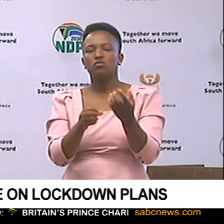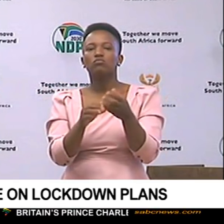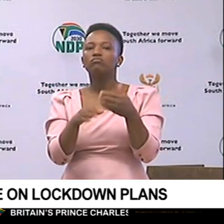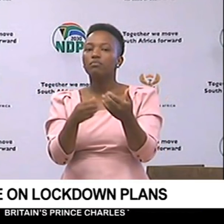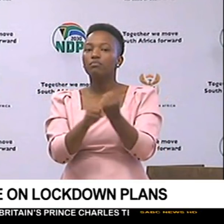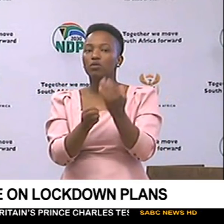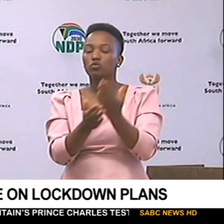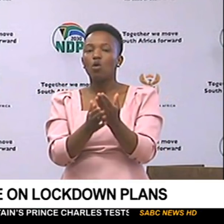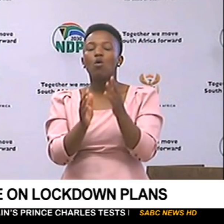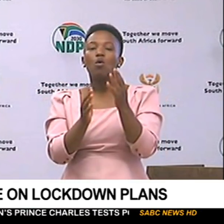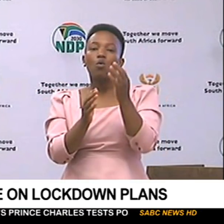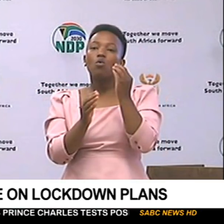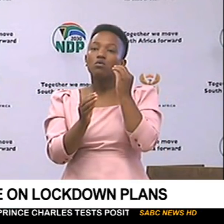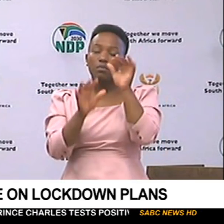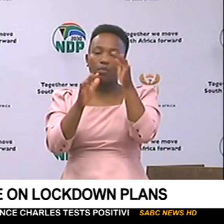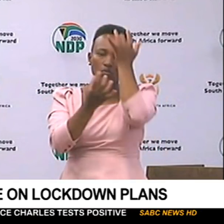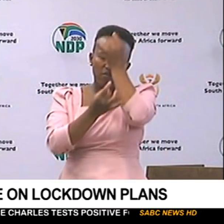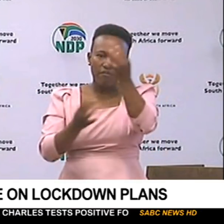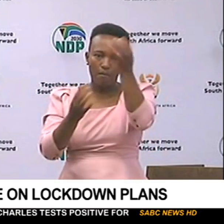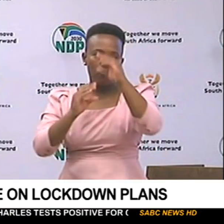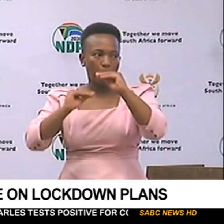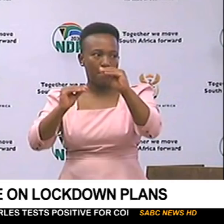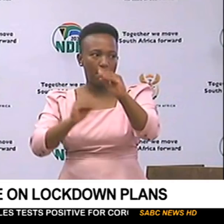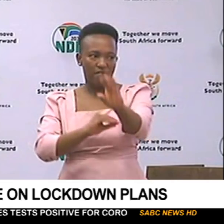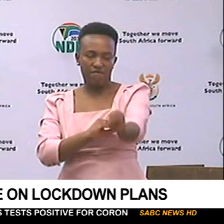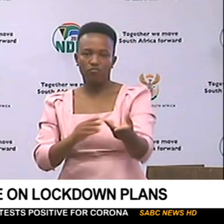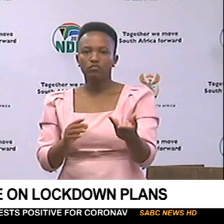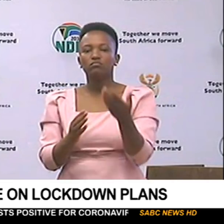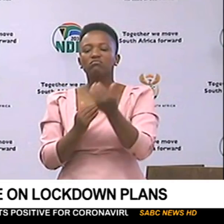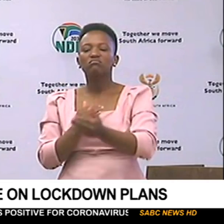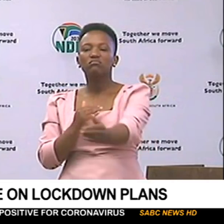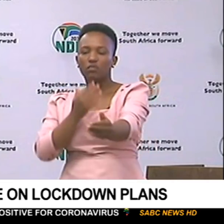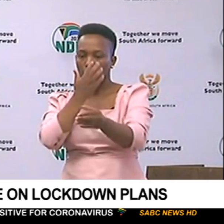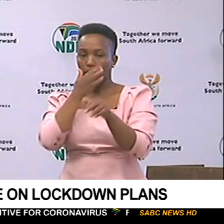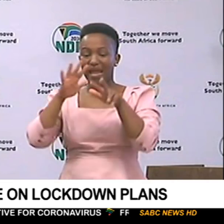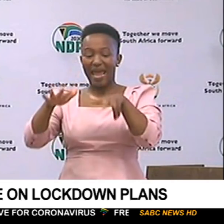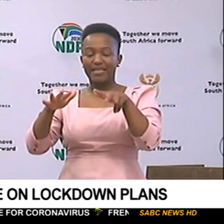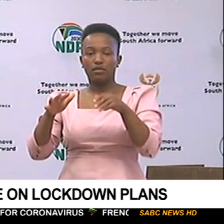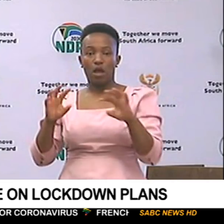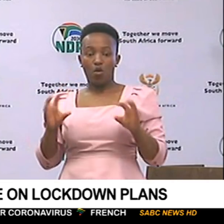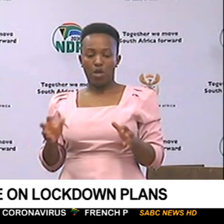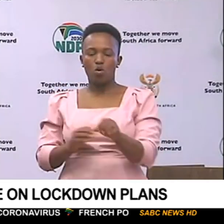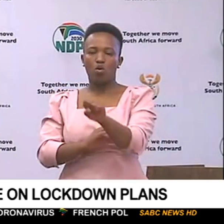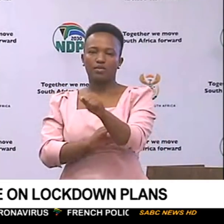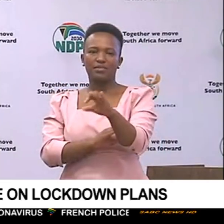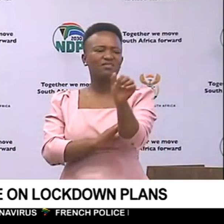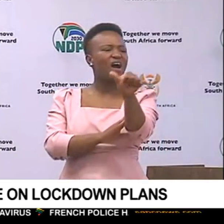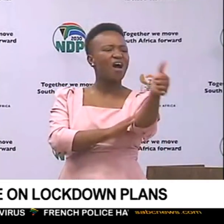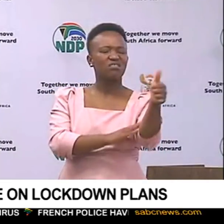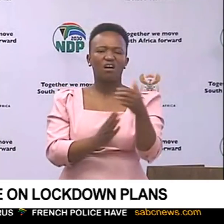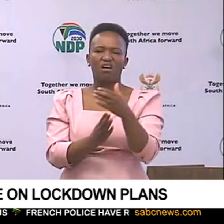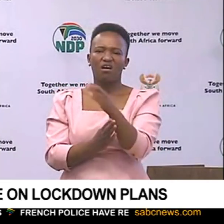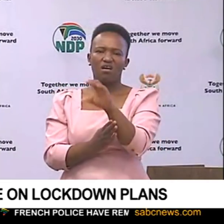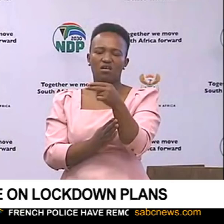keep the nation informed and educated at all times. Throughout the 18 radio stations of SABC and other channels,